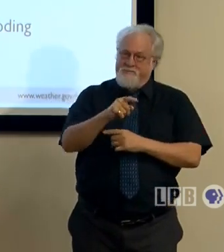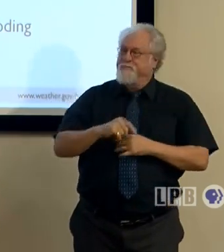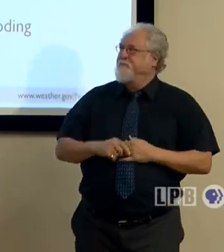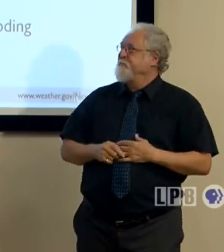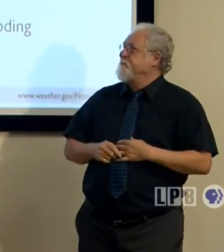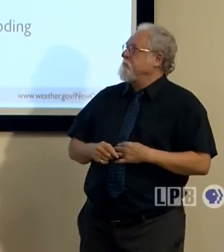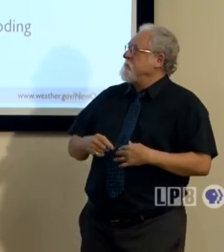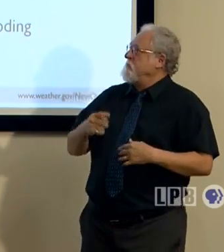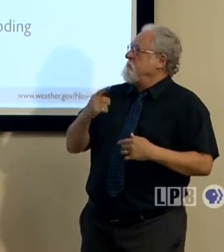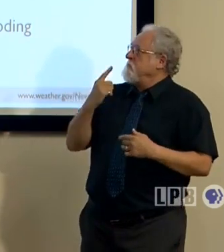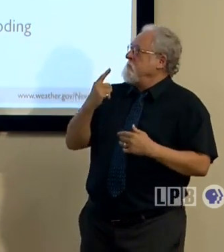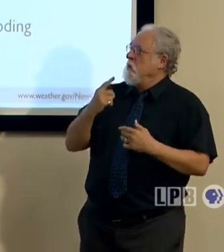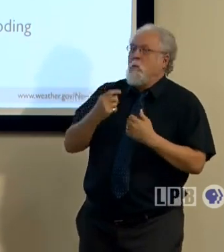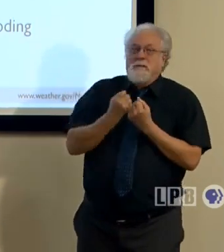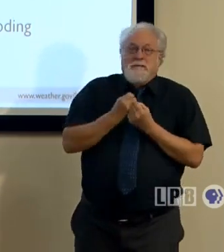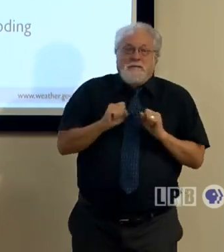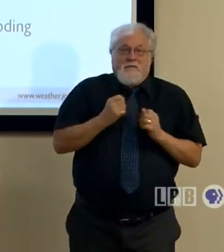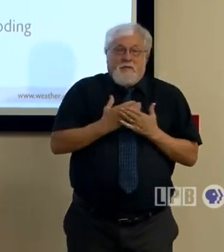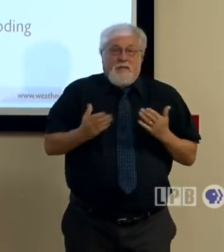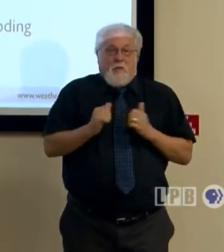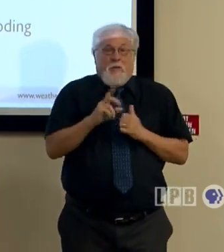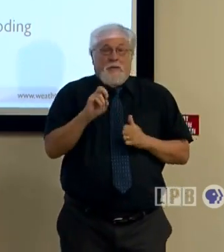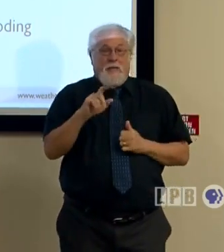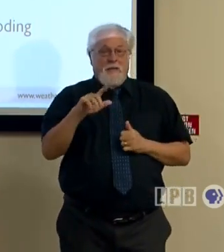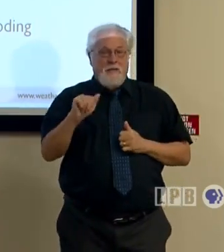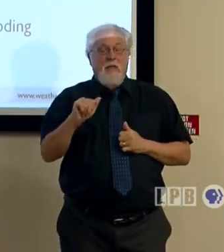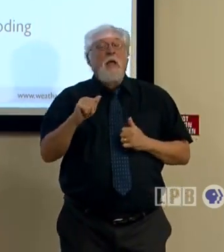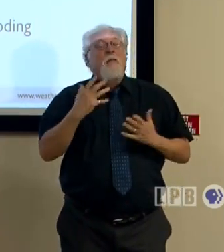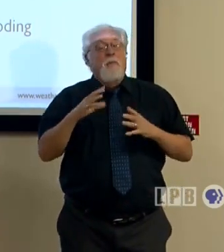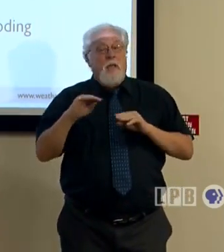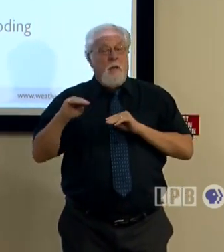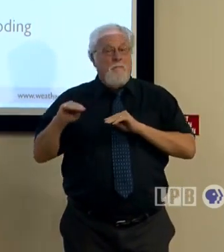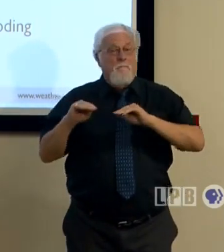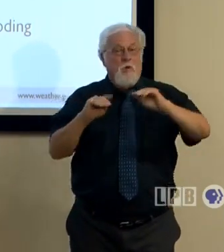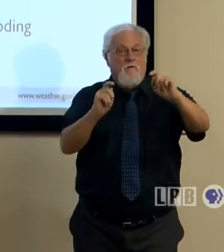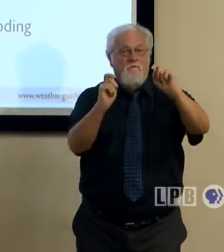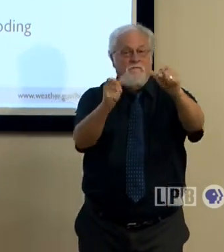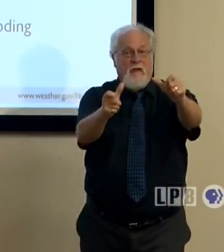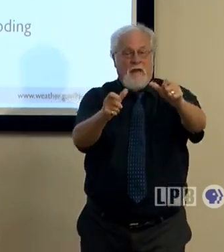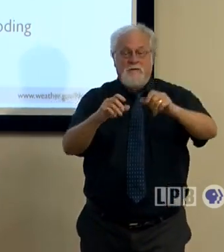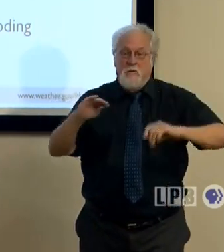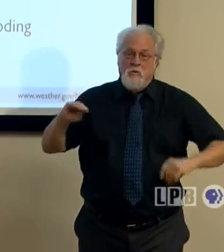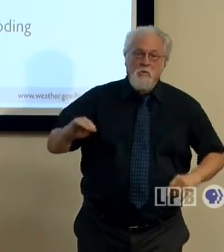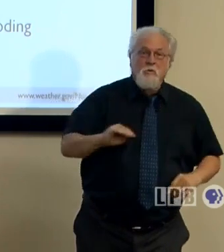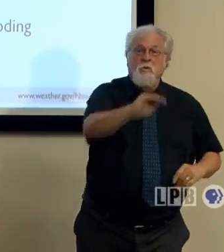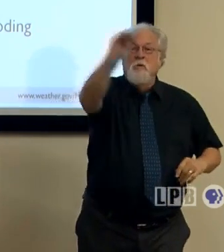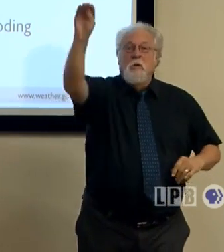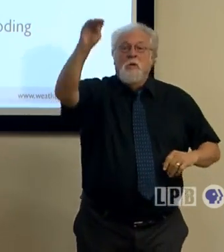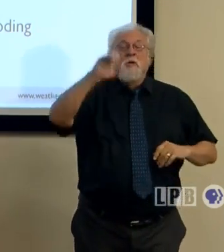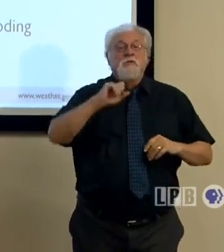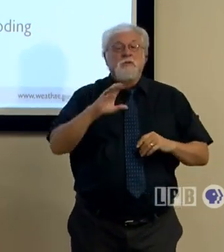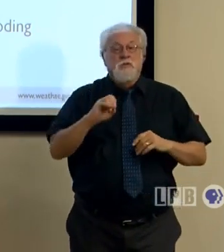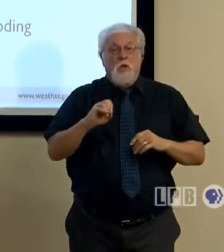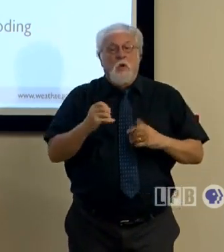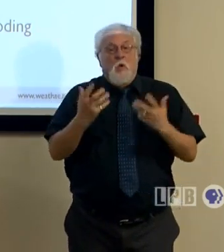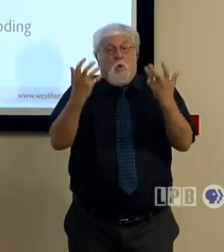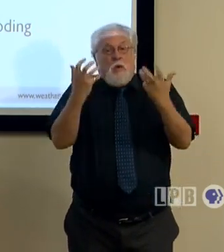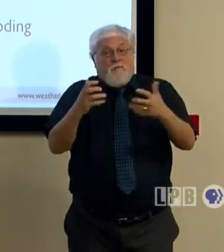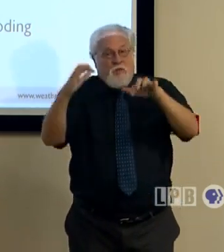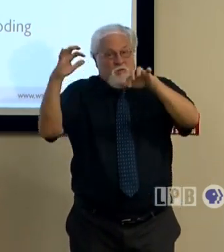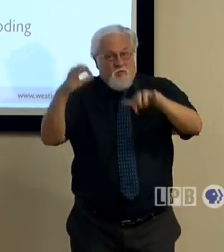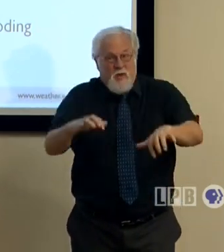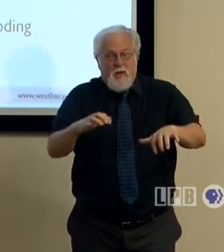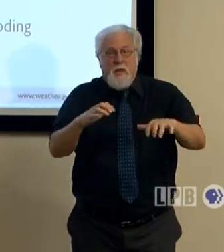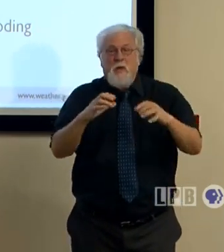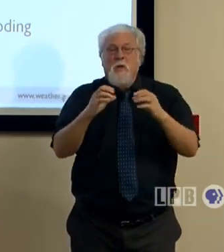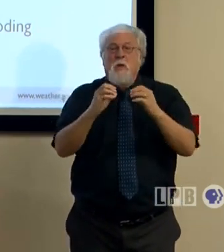The one saving grace with Delta is it may be moving fairly quickly. And so because it's moving fairly quickly, the heavy rainfall may be